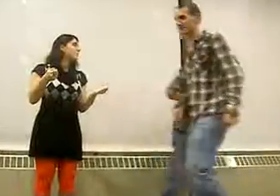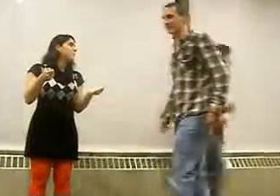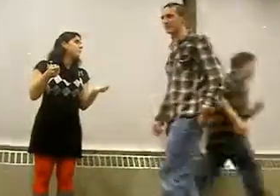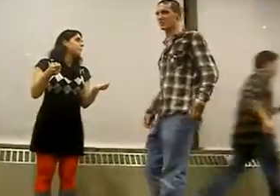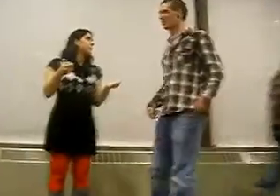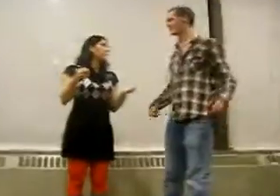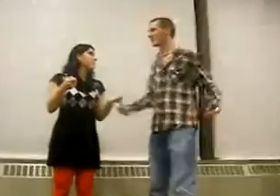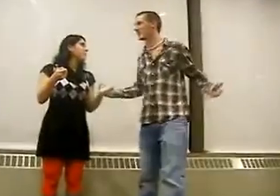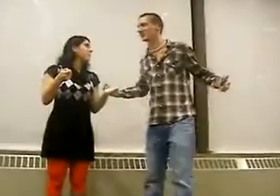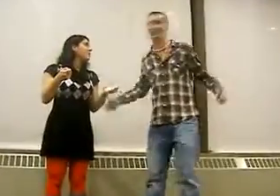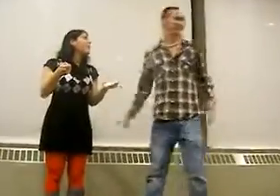Who gives a shit?